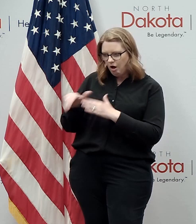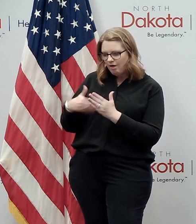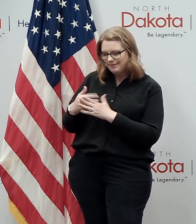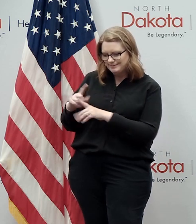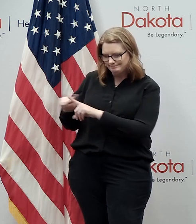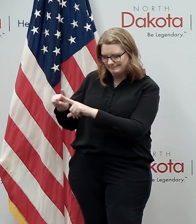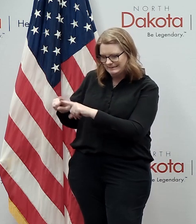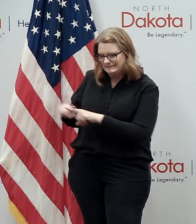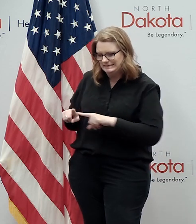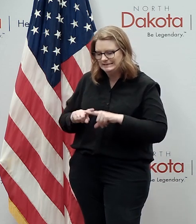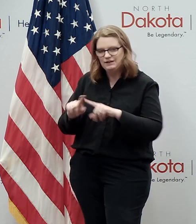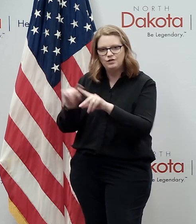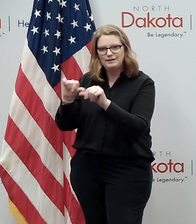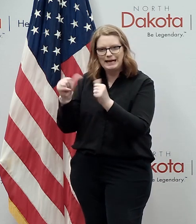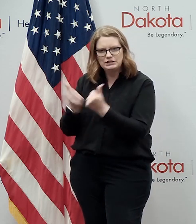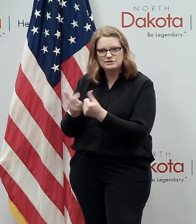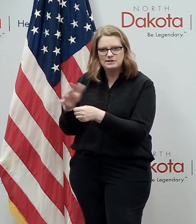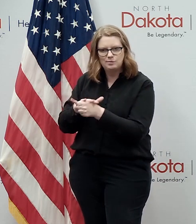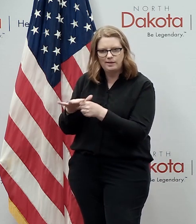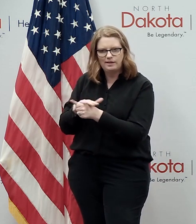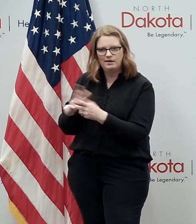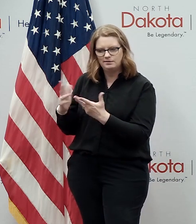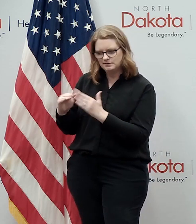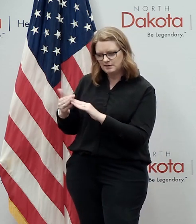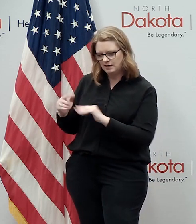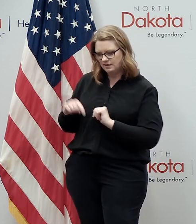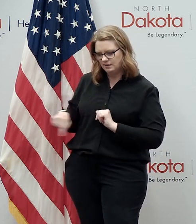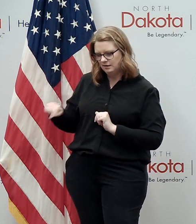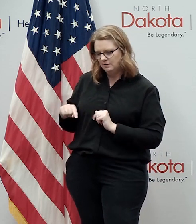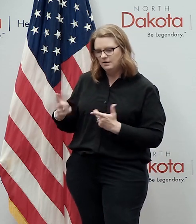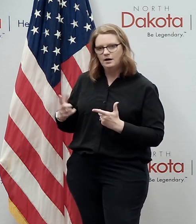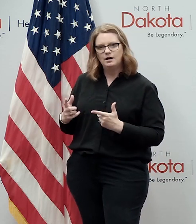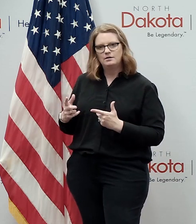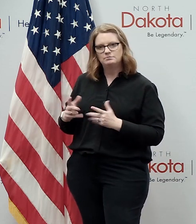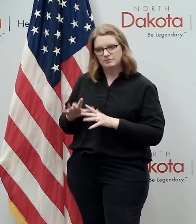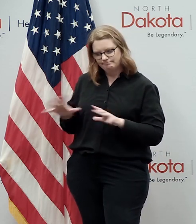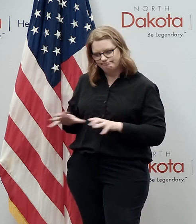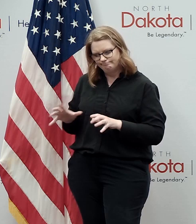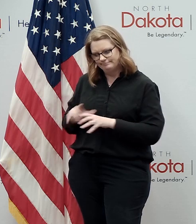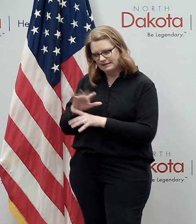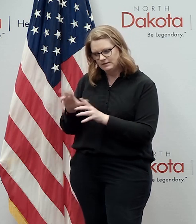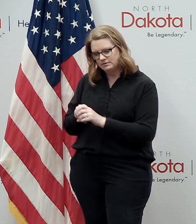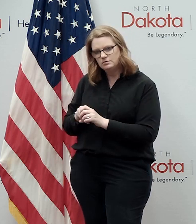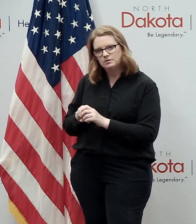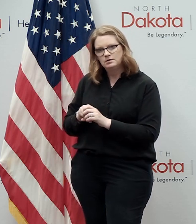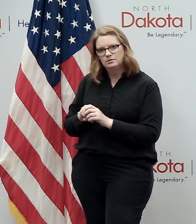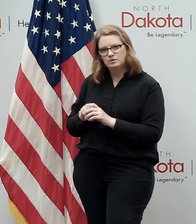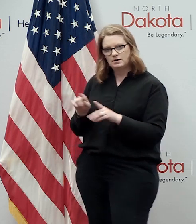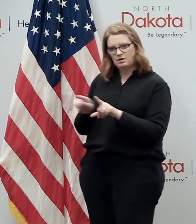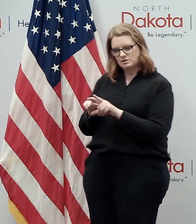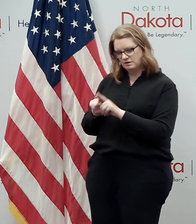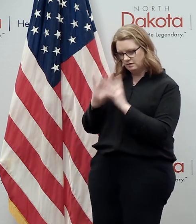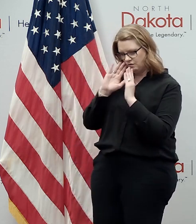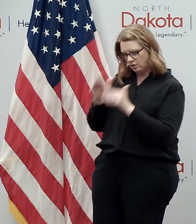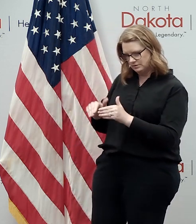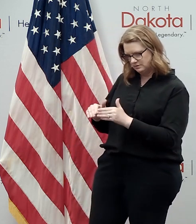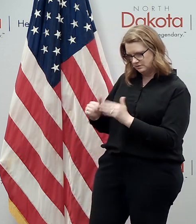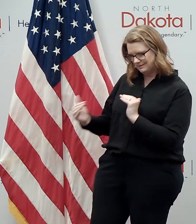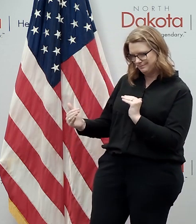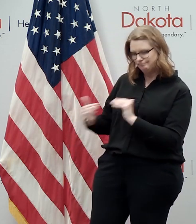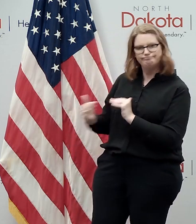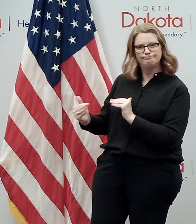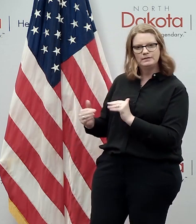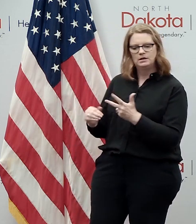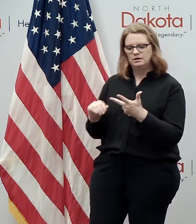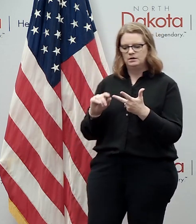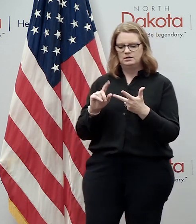and so that's going to be a a more layered uh kind of effort to do that but we're going to pour some energy uh into that and then